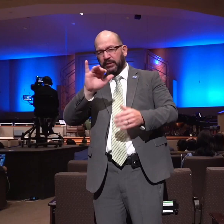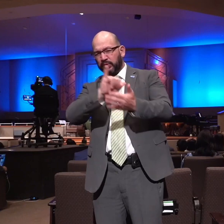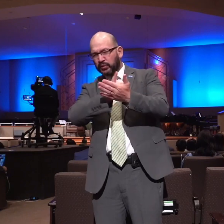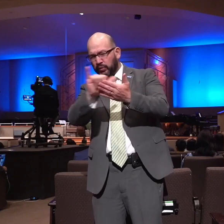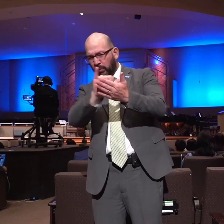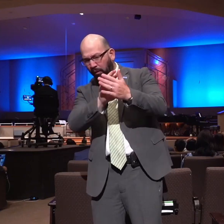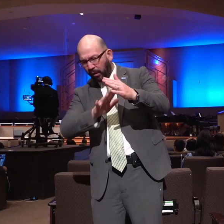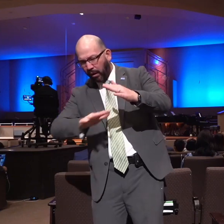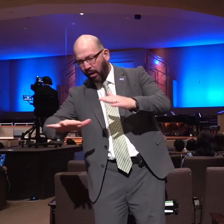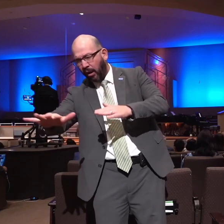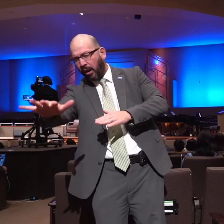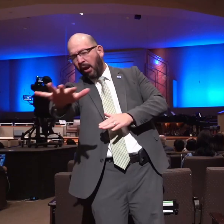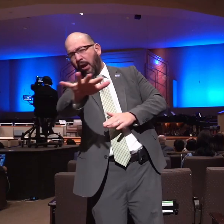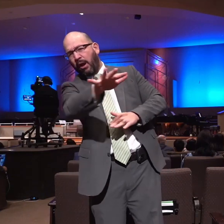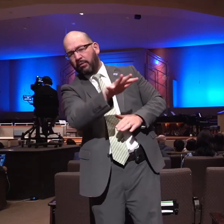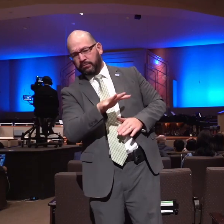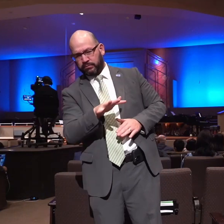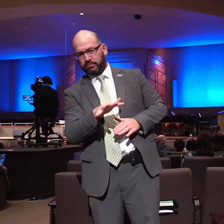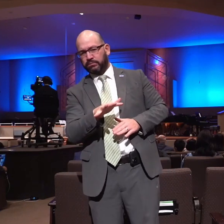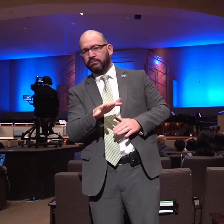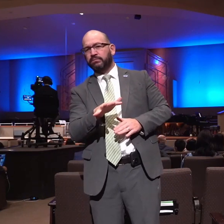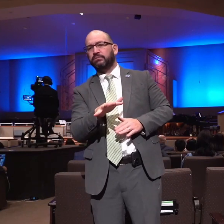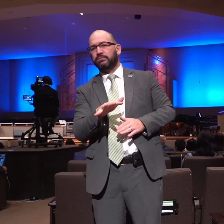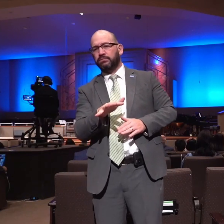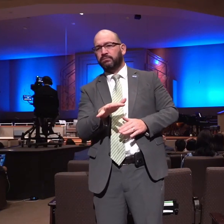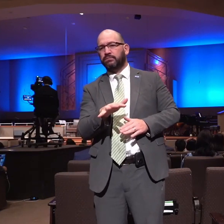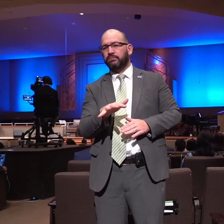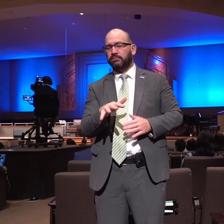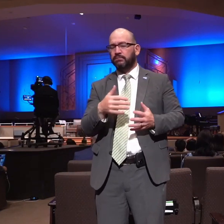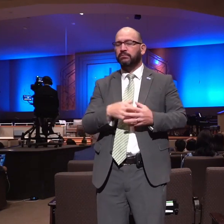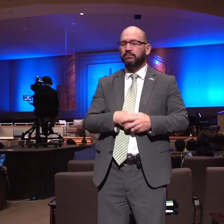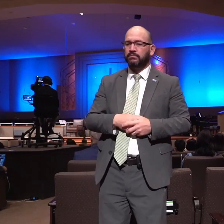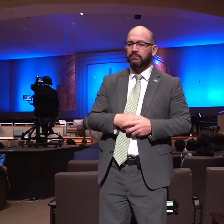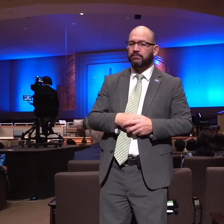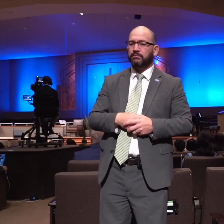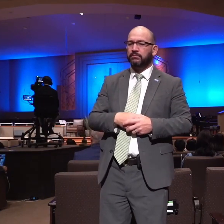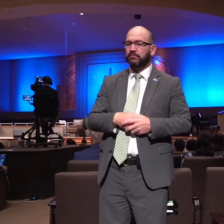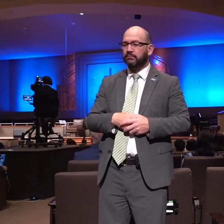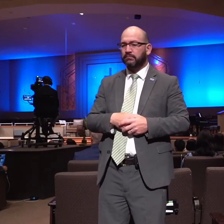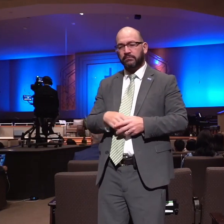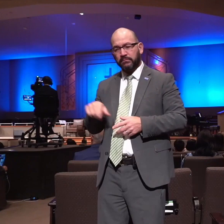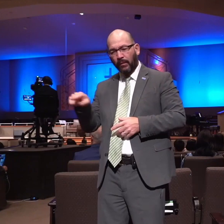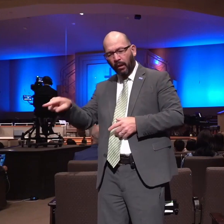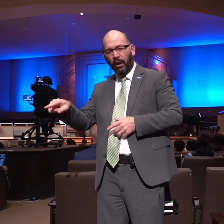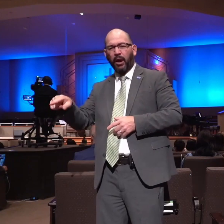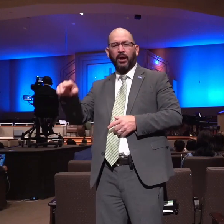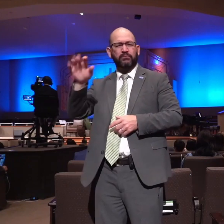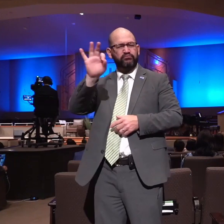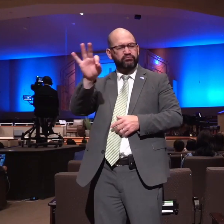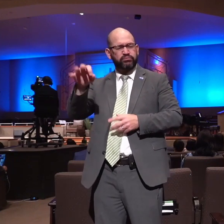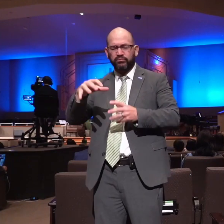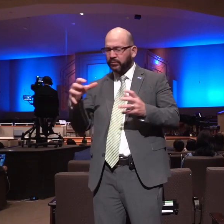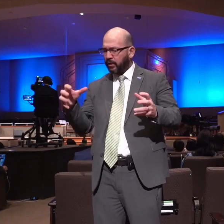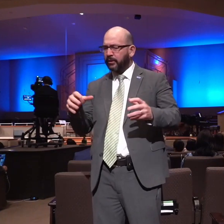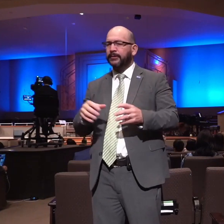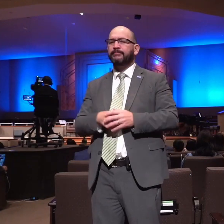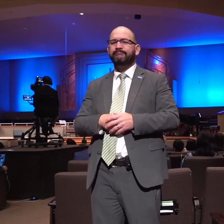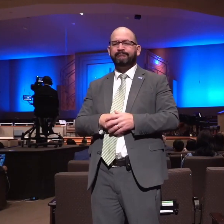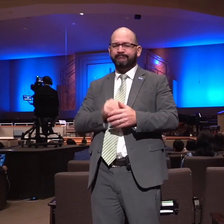area of Pennsylvania as well as central New Jersey where much of his great work was done out of